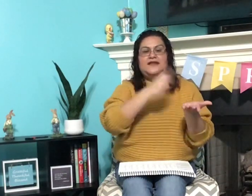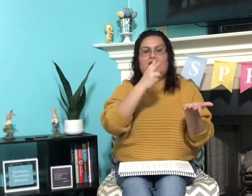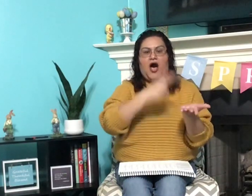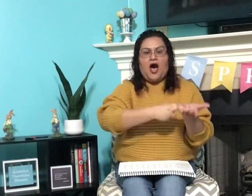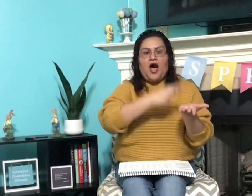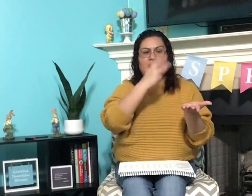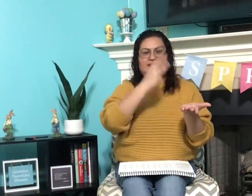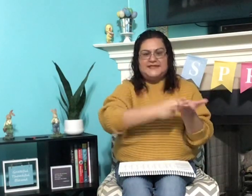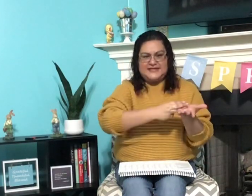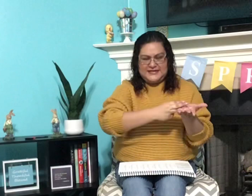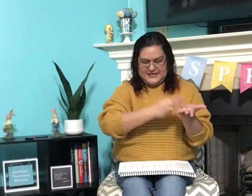ah, t,